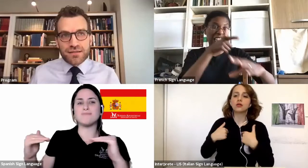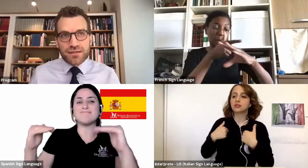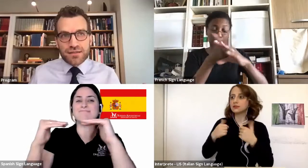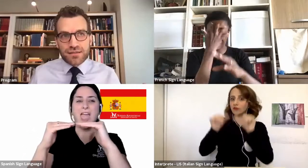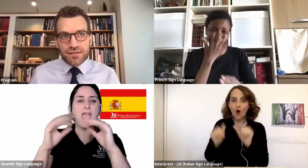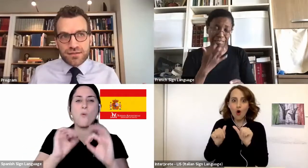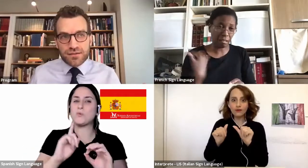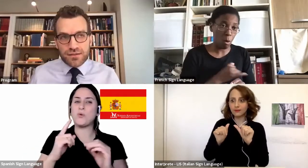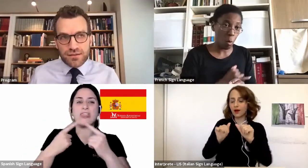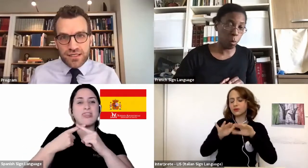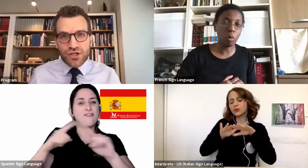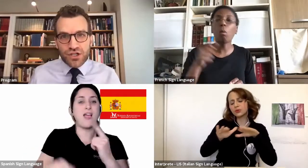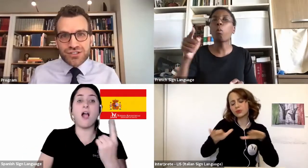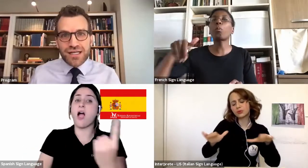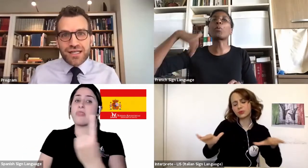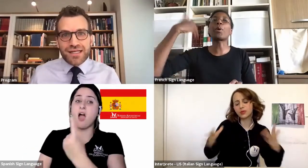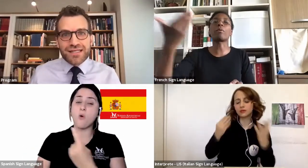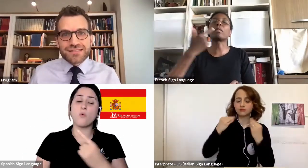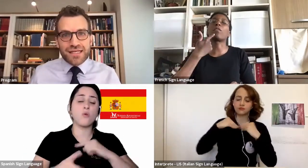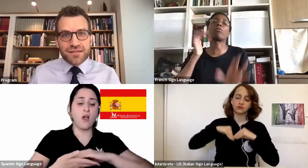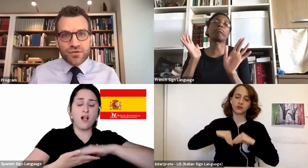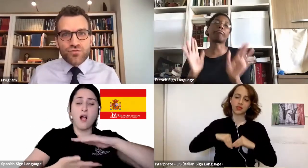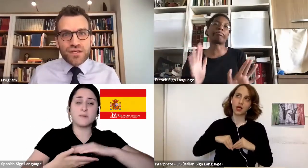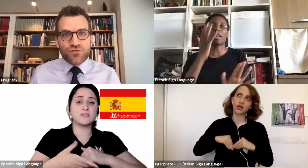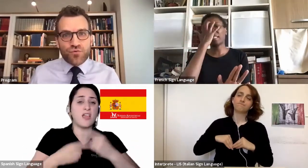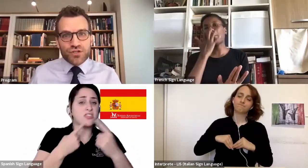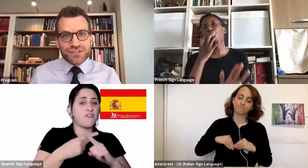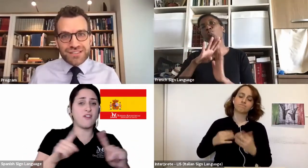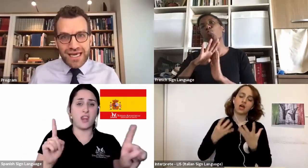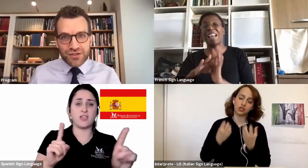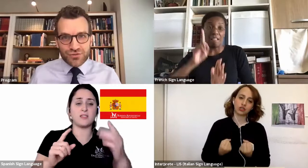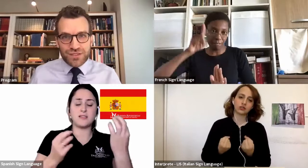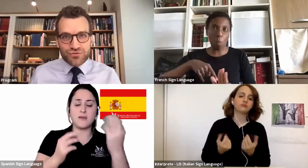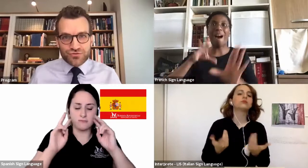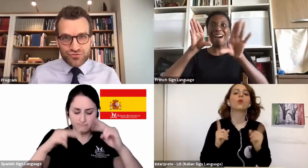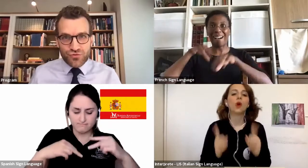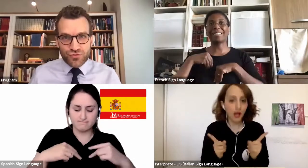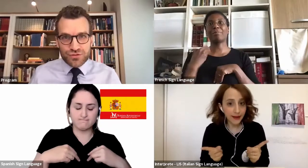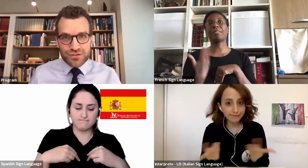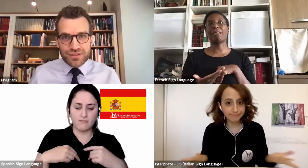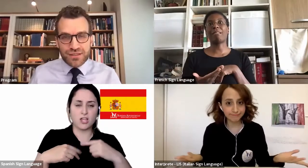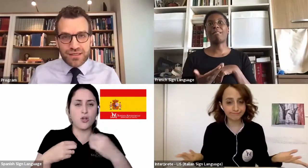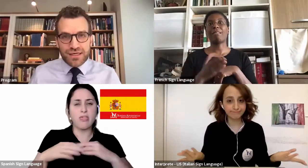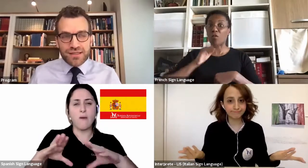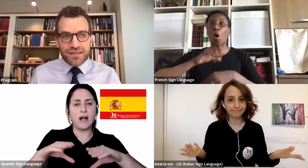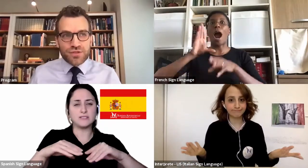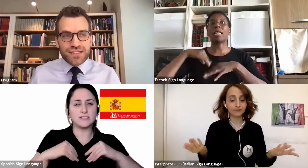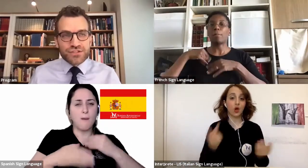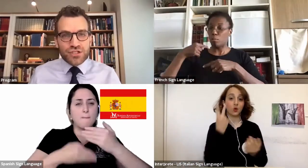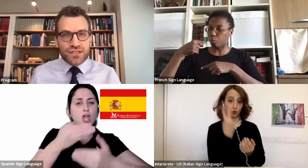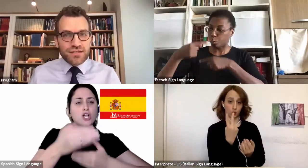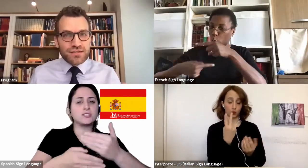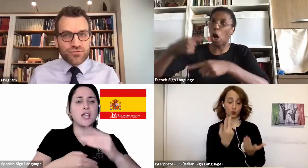acknowledge is that the grief process cannot be controlled. I think